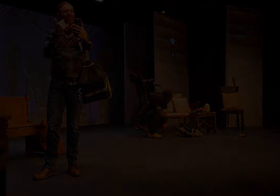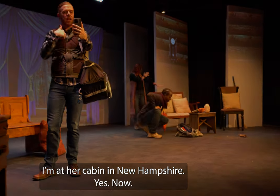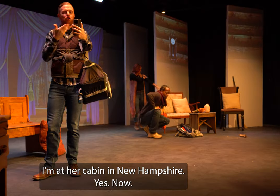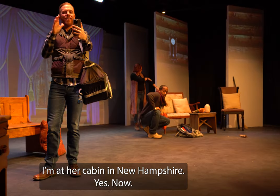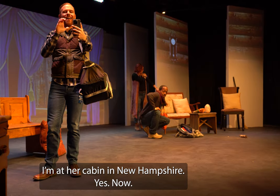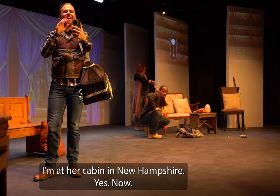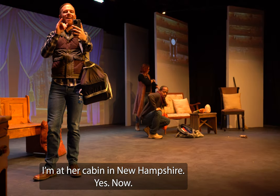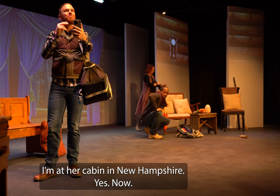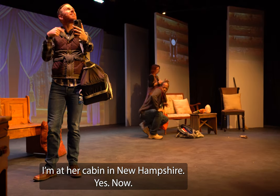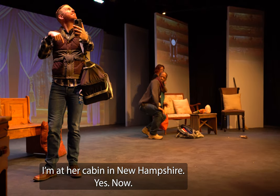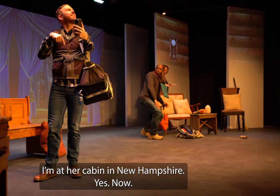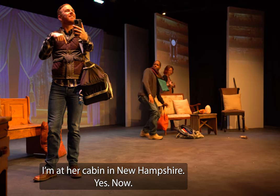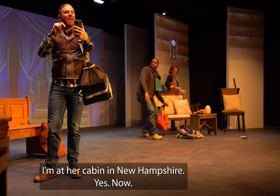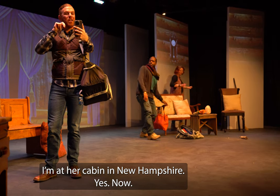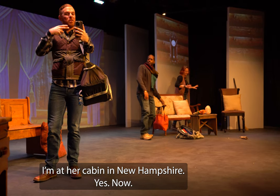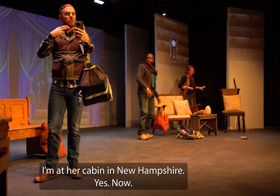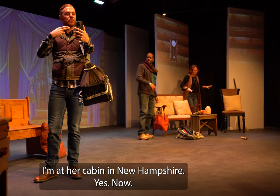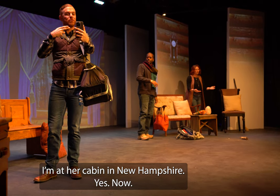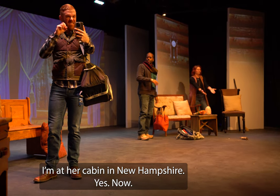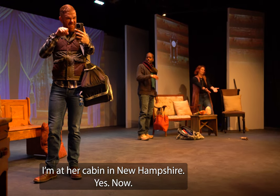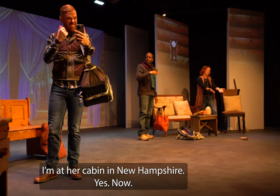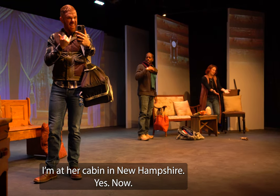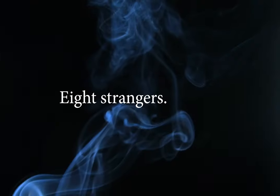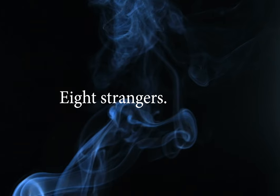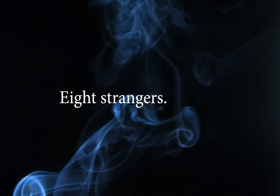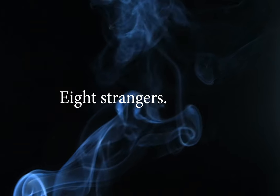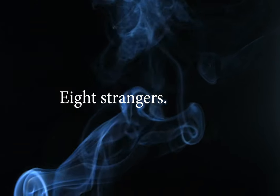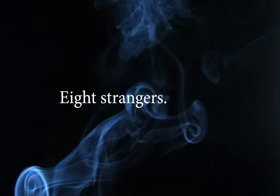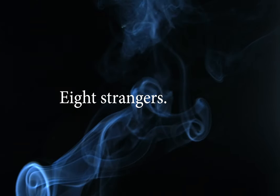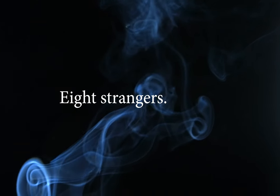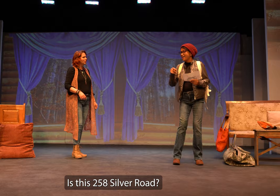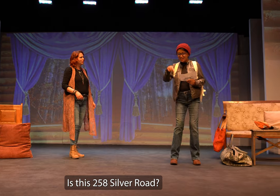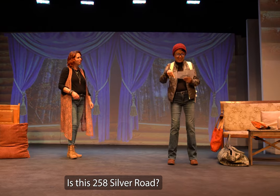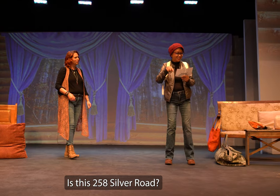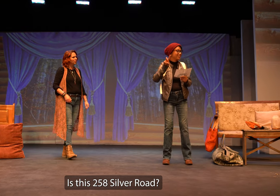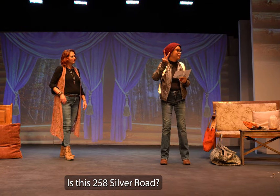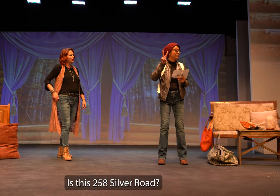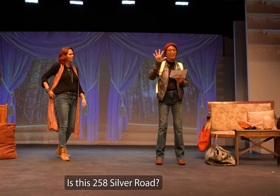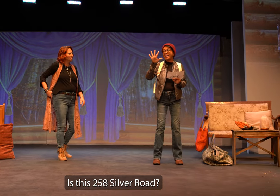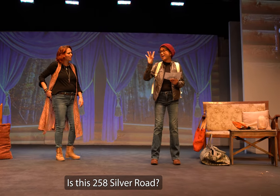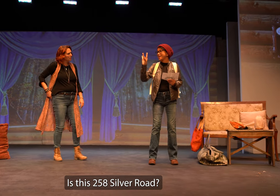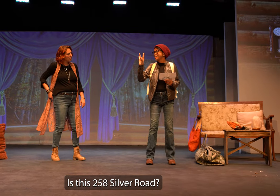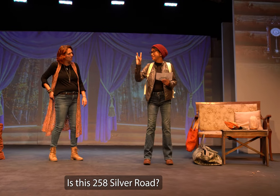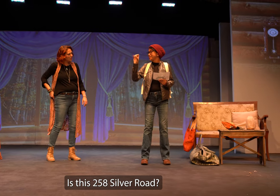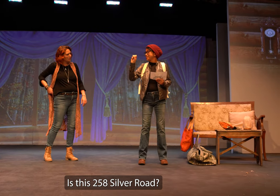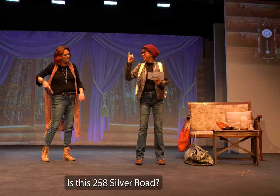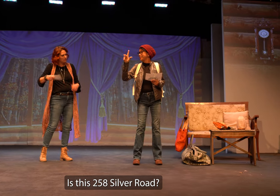I'm at her cabin in New Hampshire. Yes, now. Is this 258 Silver